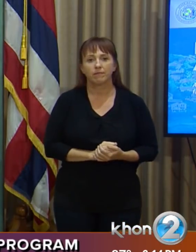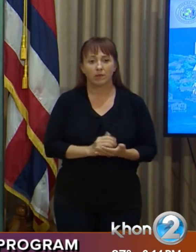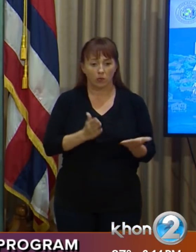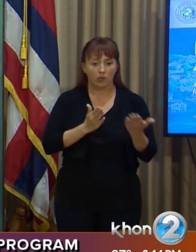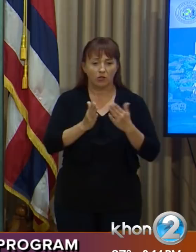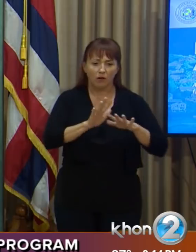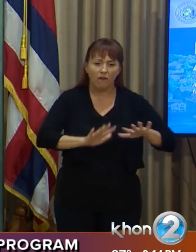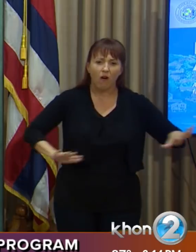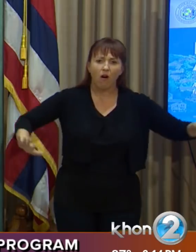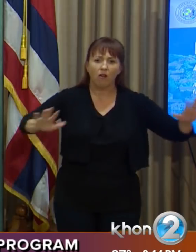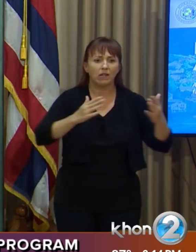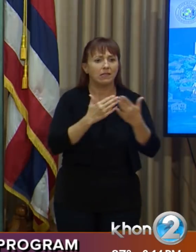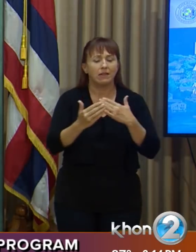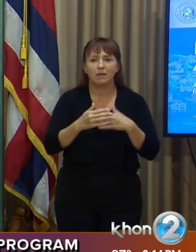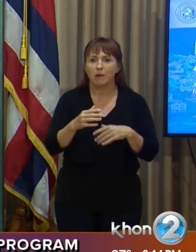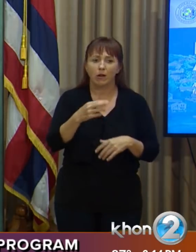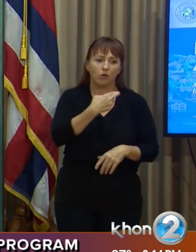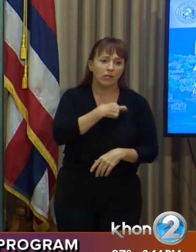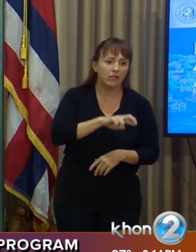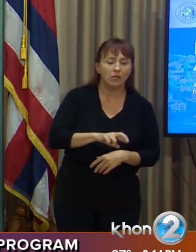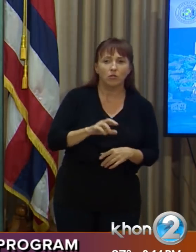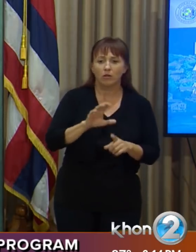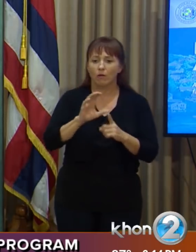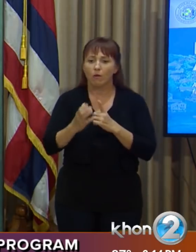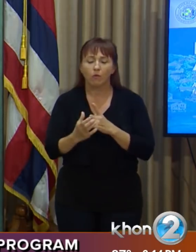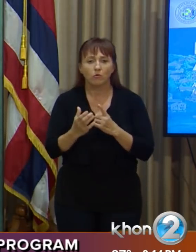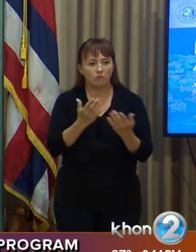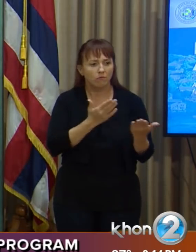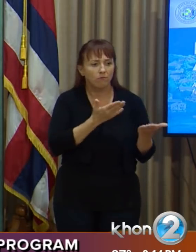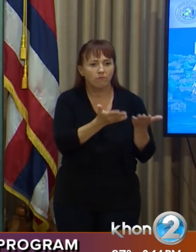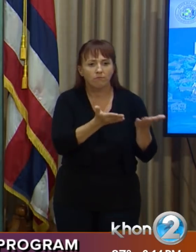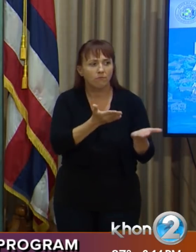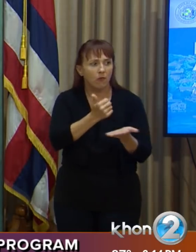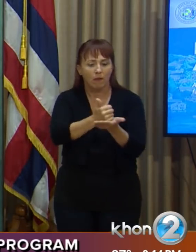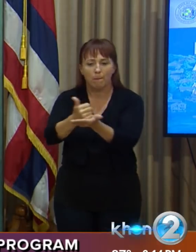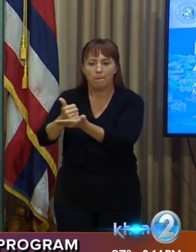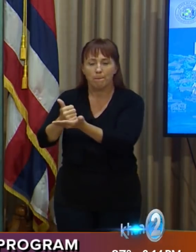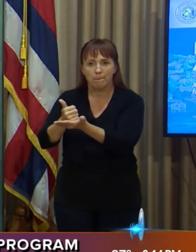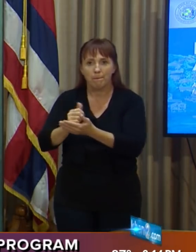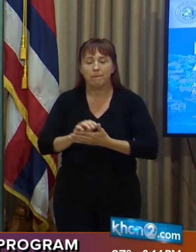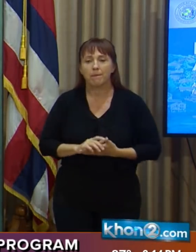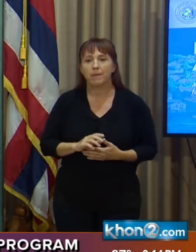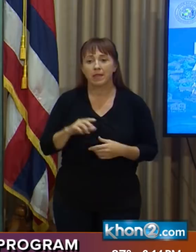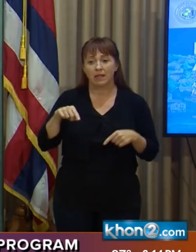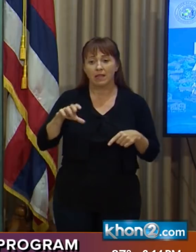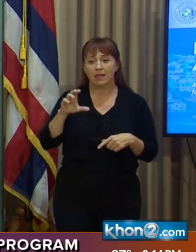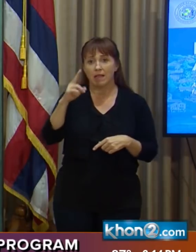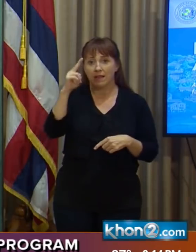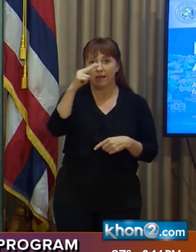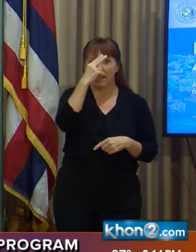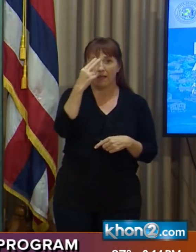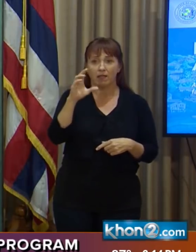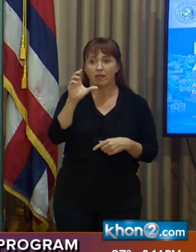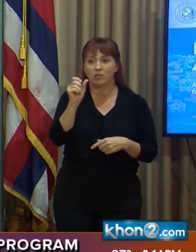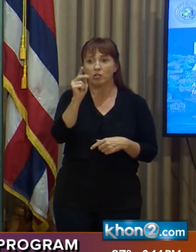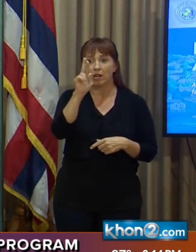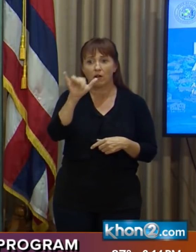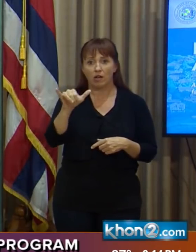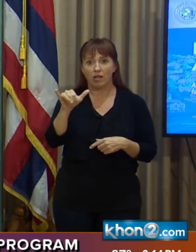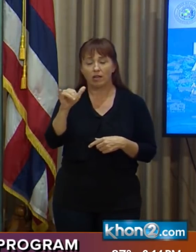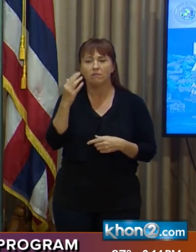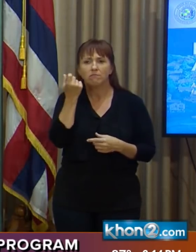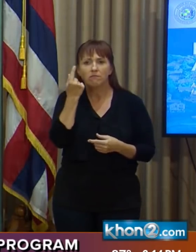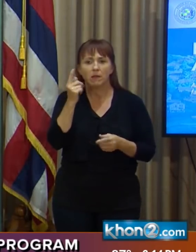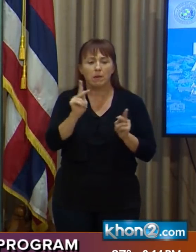everyone, regardless of faith or culture. Catholic Charities Hawai'i understands that many have been